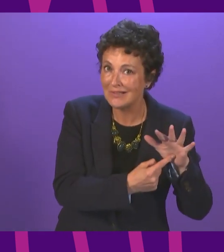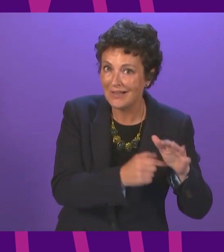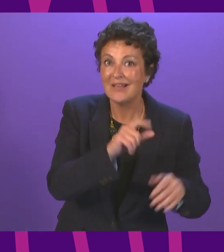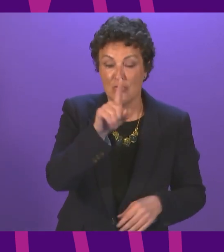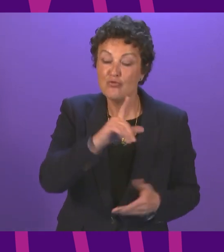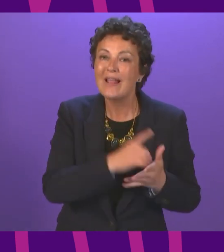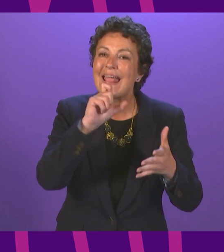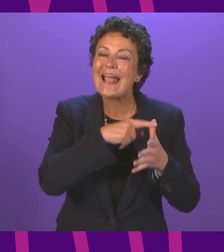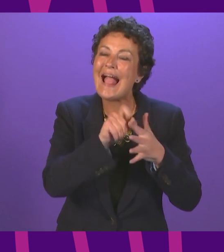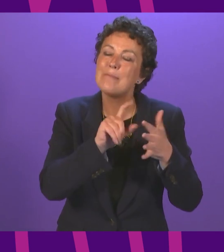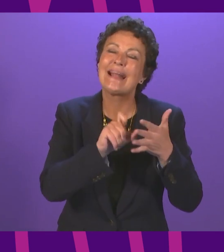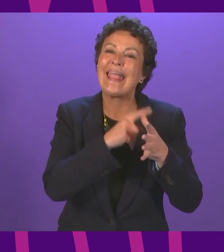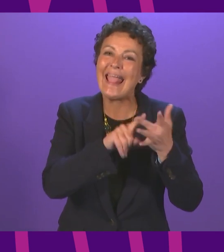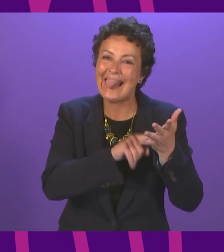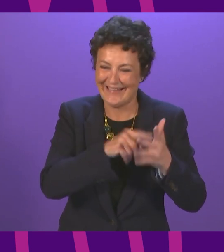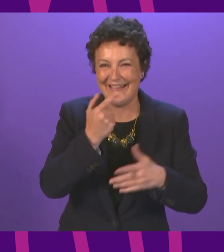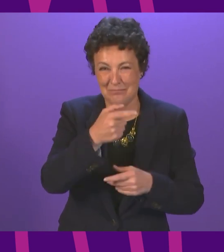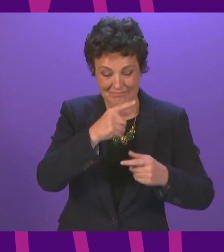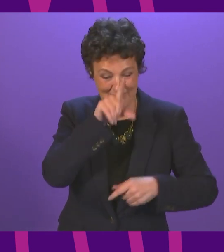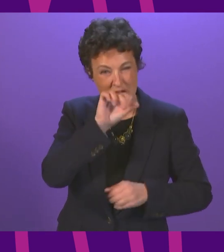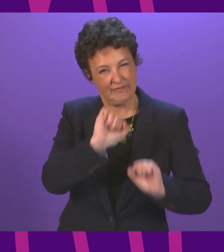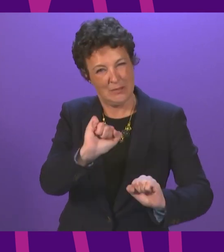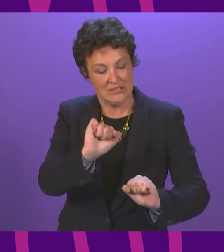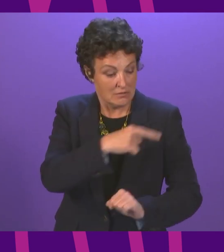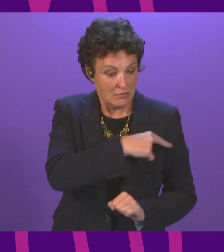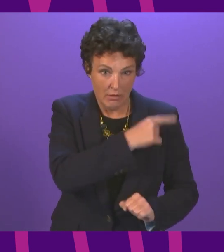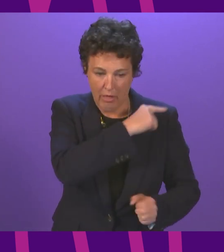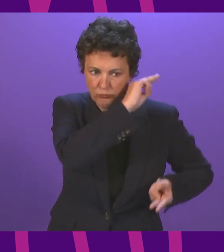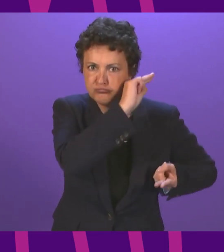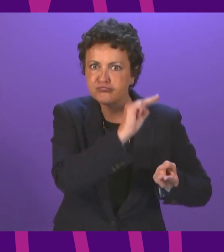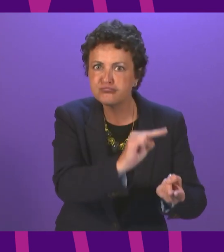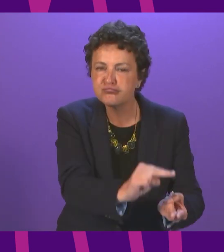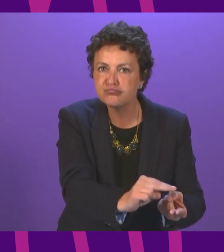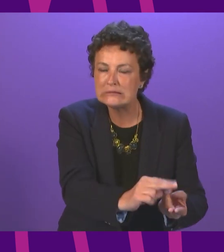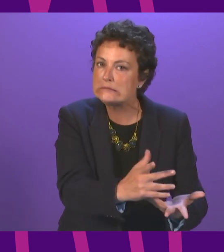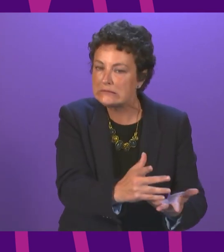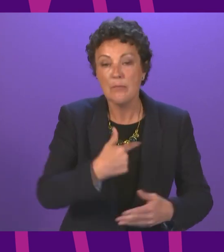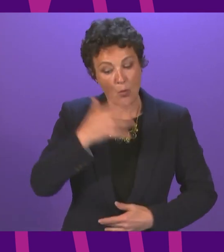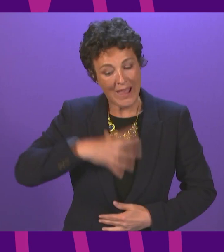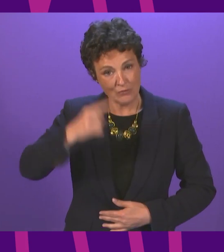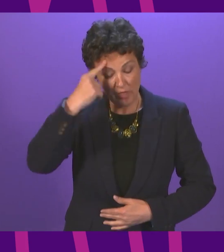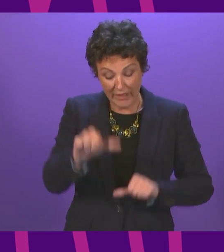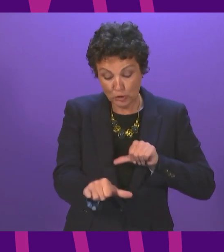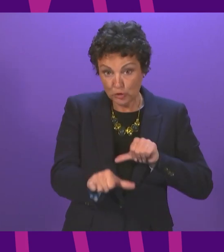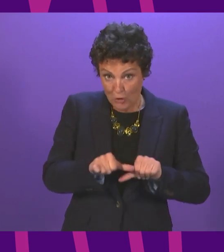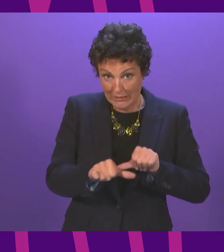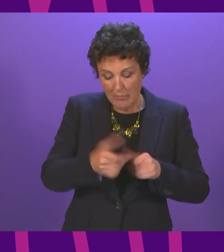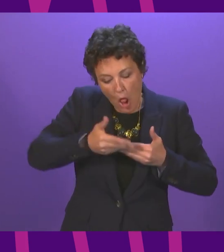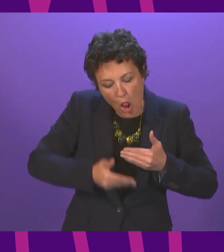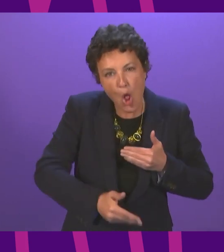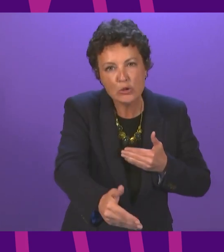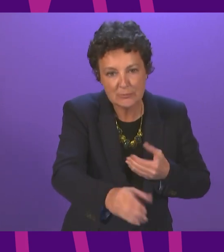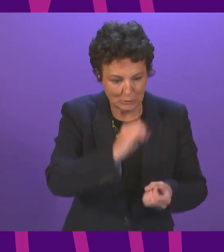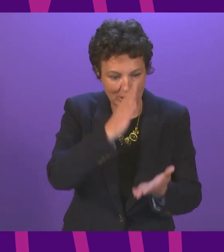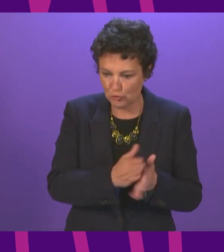for capper caillie. But on the specifics, obviously we consider funding both in the short term and the long term to make sure we supporting these